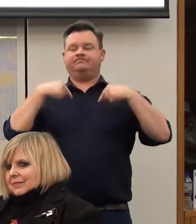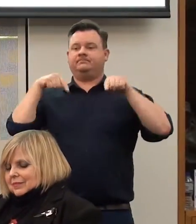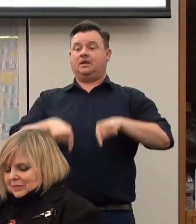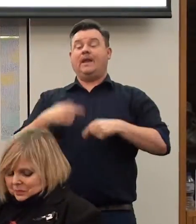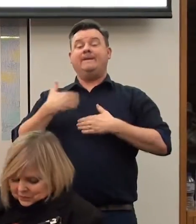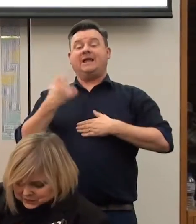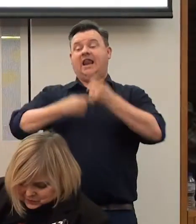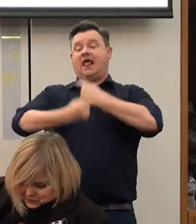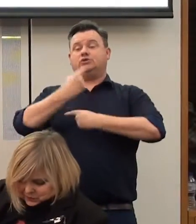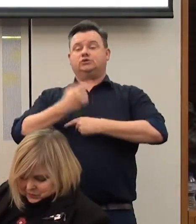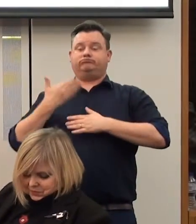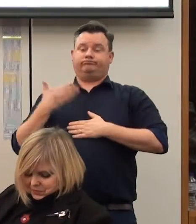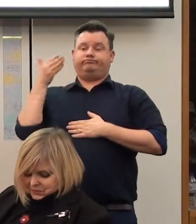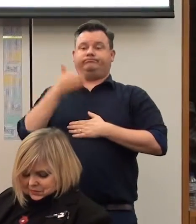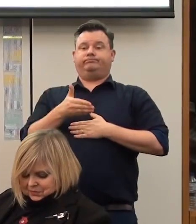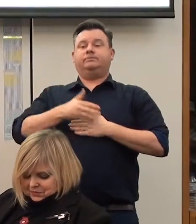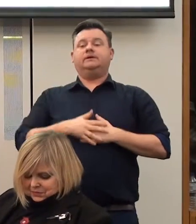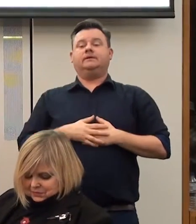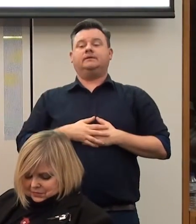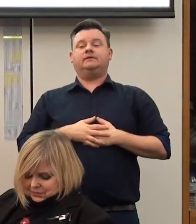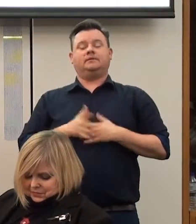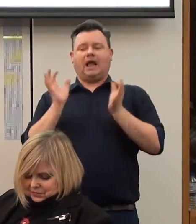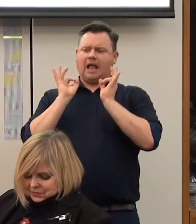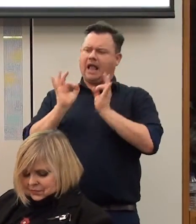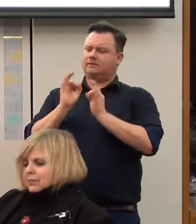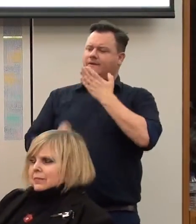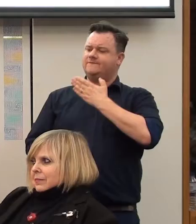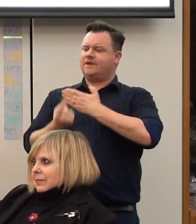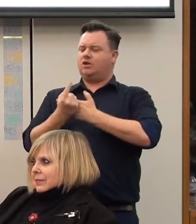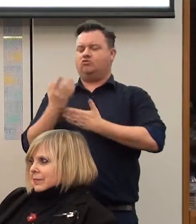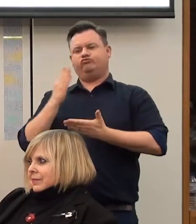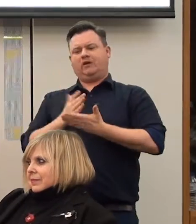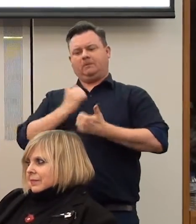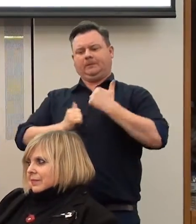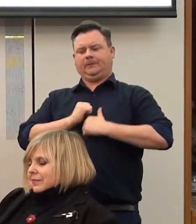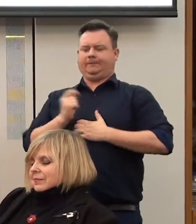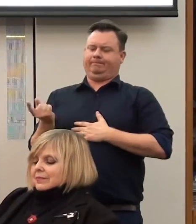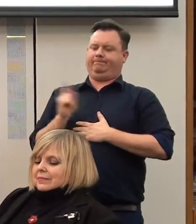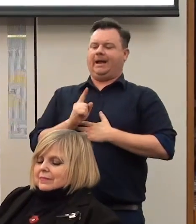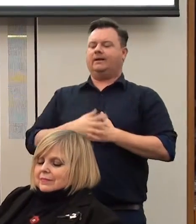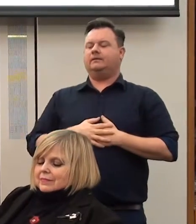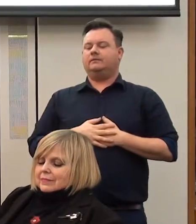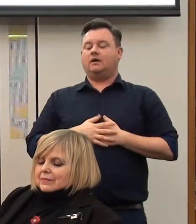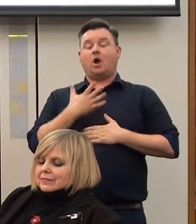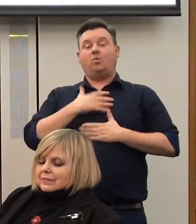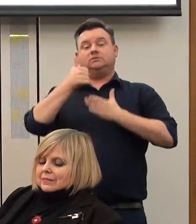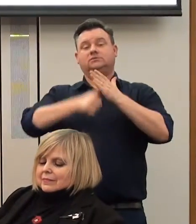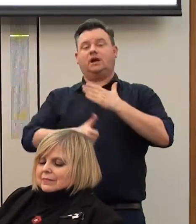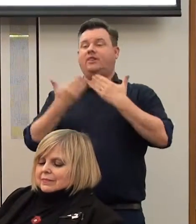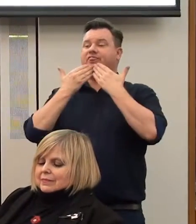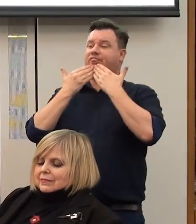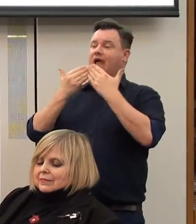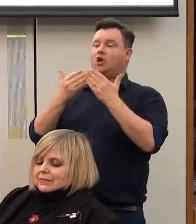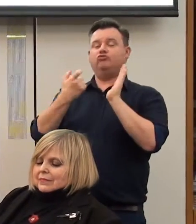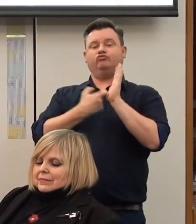attended last year's excellent event and it's a real honour to be back again this year. I just want to start by thanking